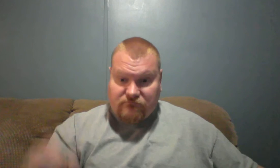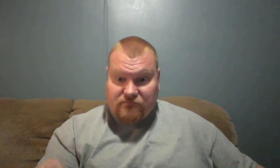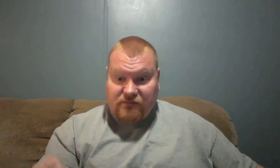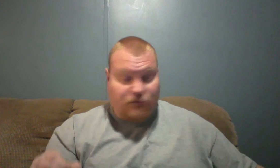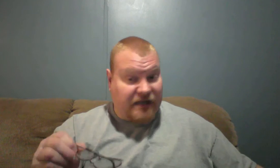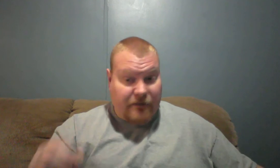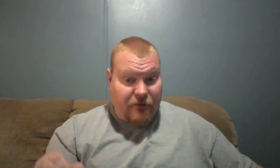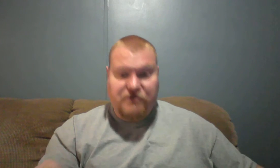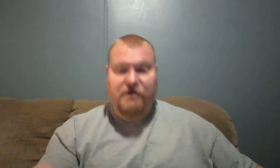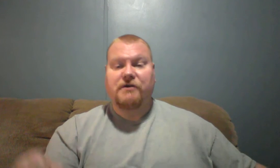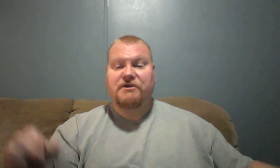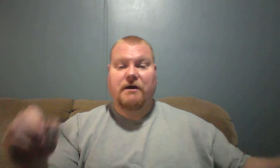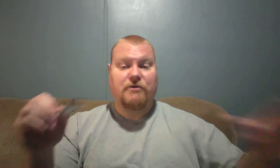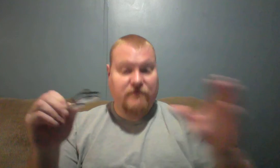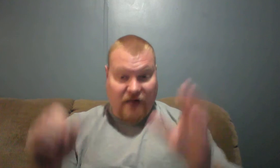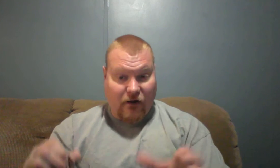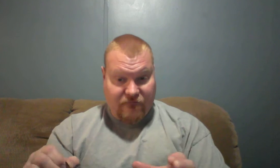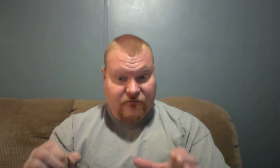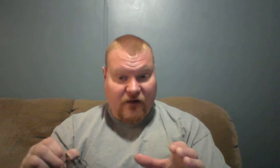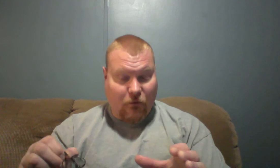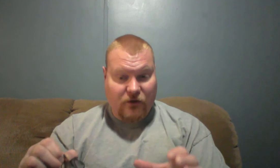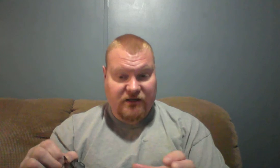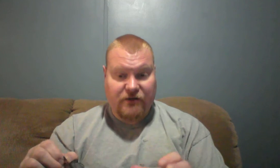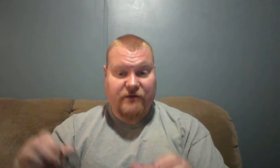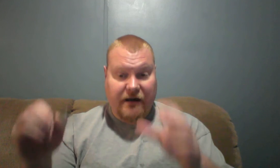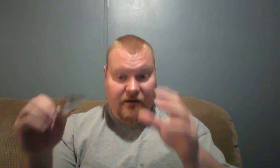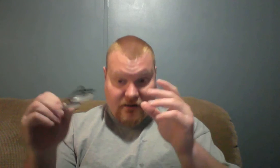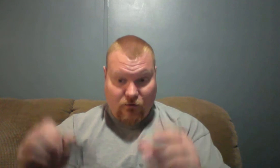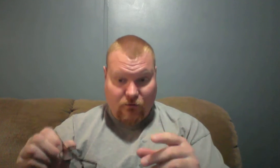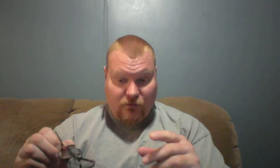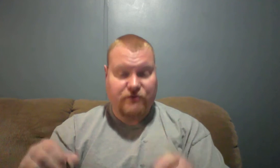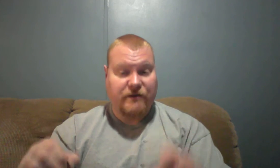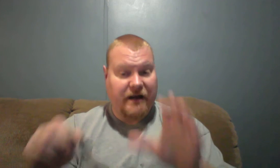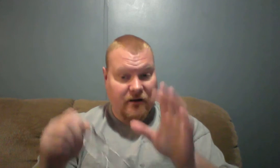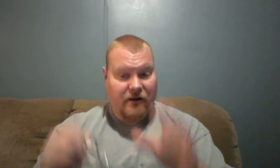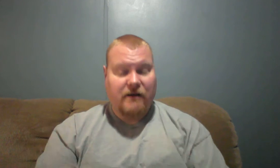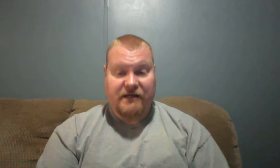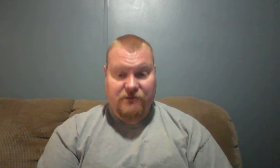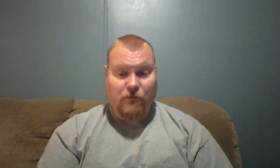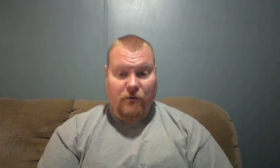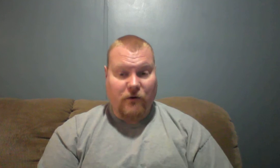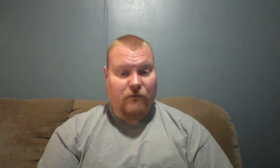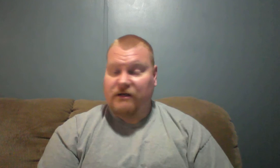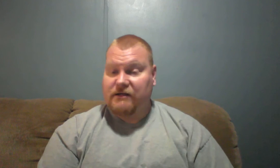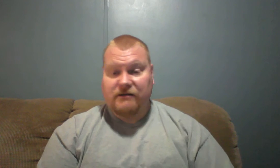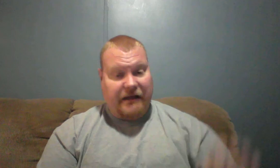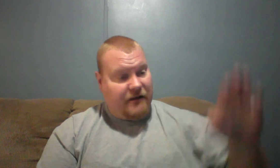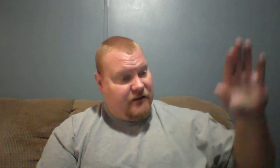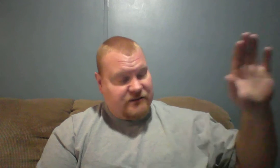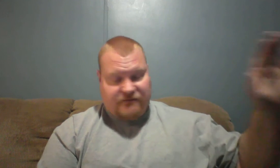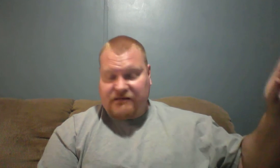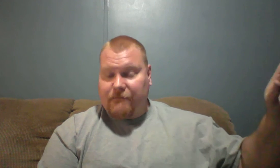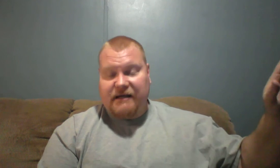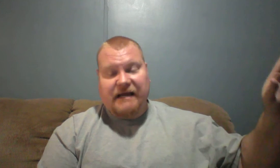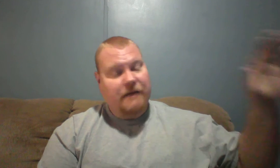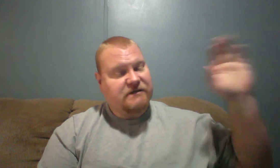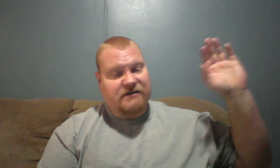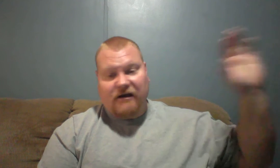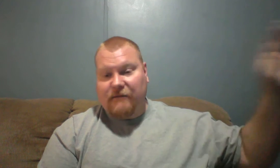don't skip your church you know you've got if you've got work to do there Lord wants you there that's what we want as I've said many times it's not about